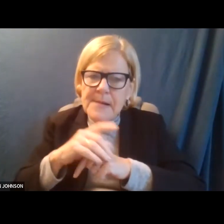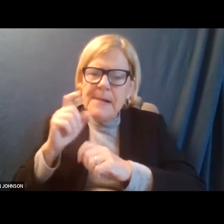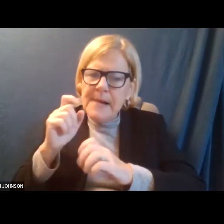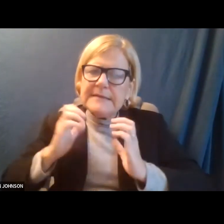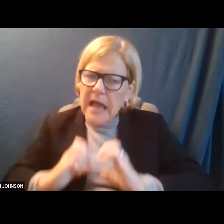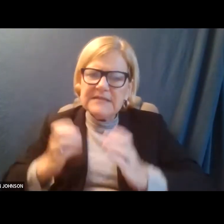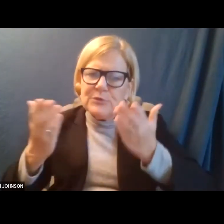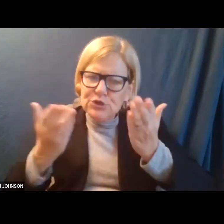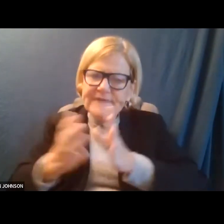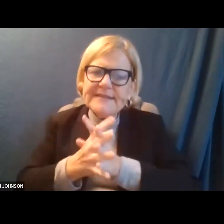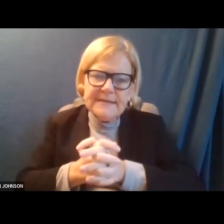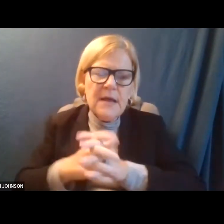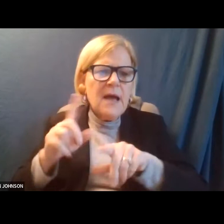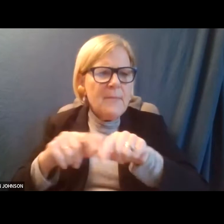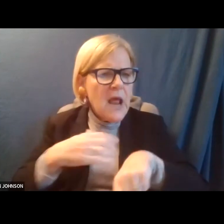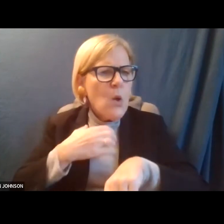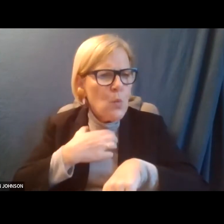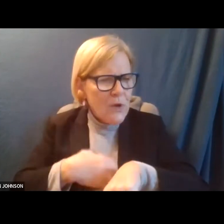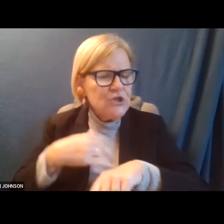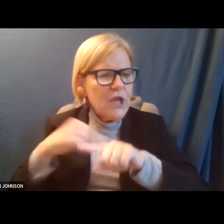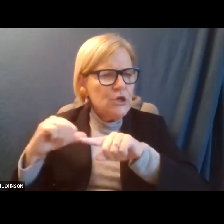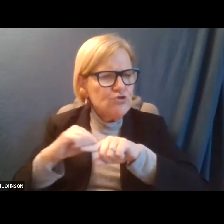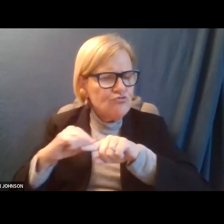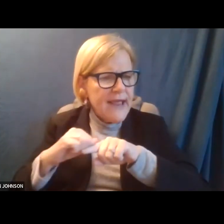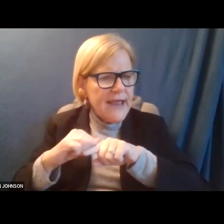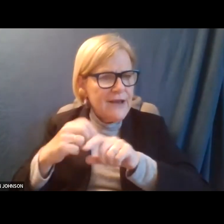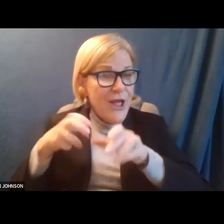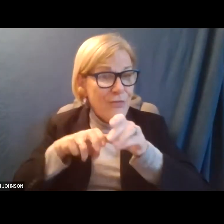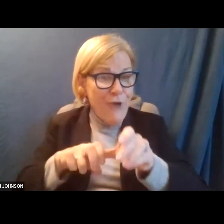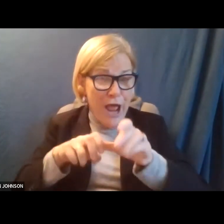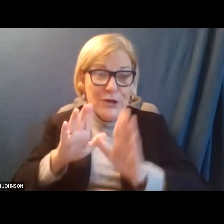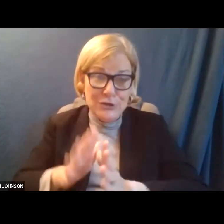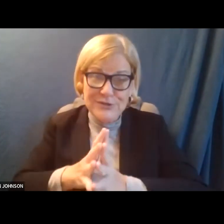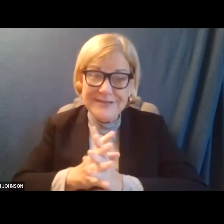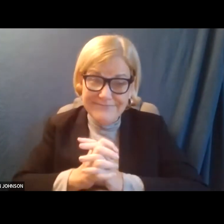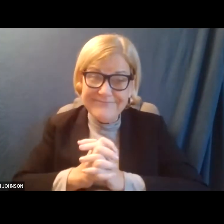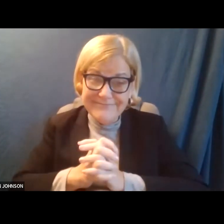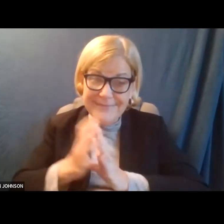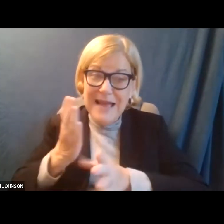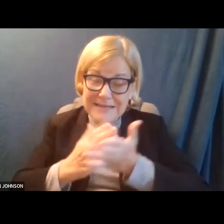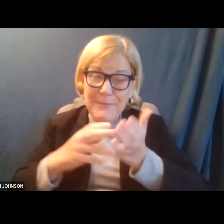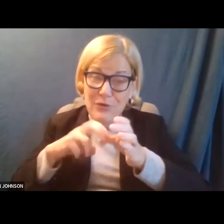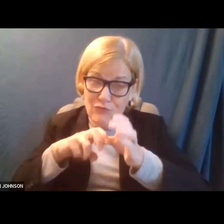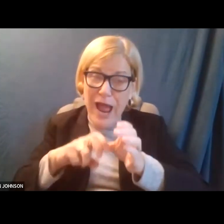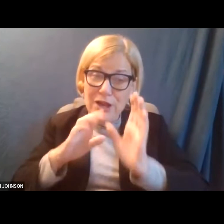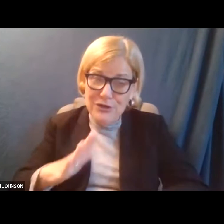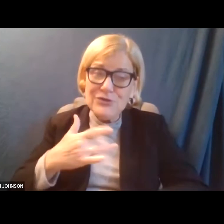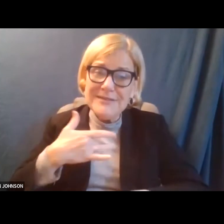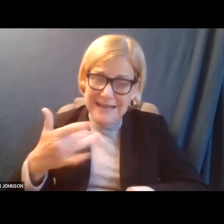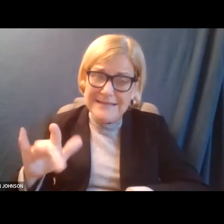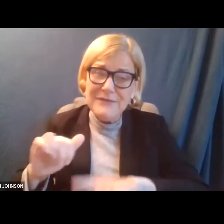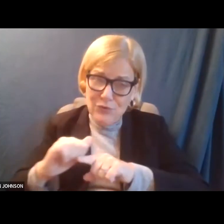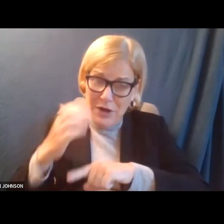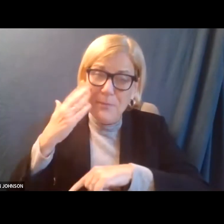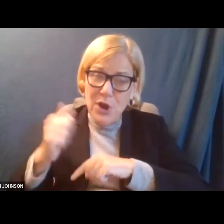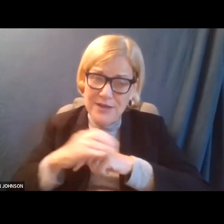service, but I wish I could train the riders. Some of the riders on sensitivity training, because